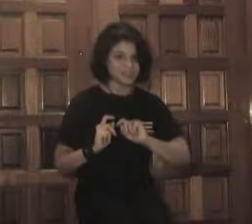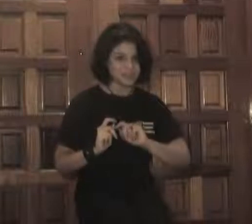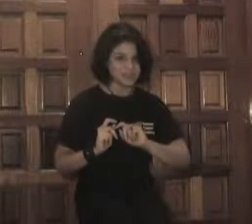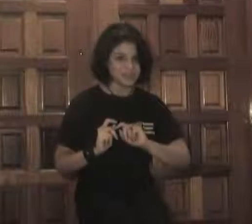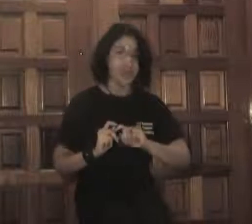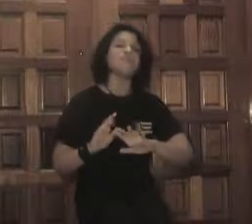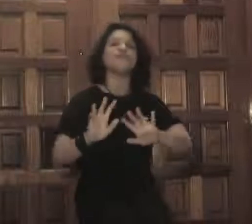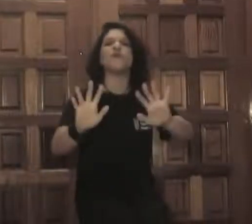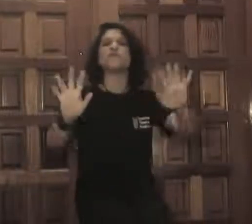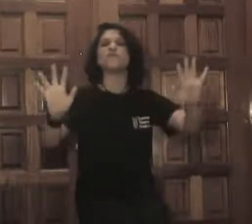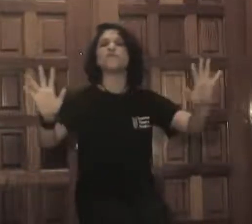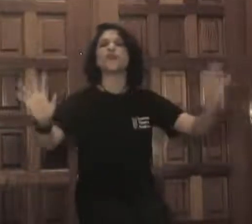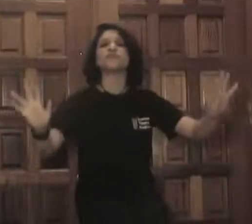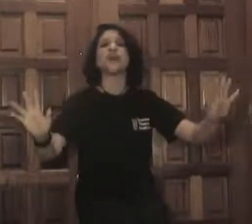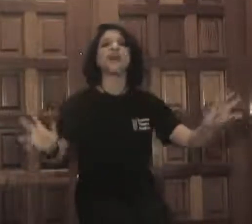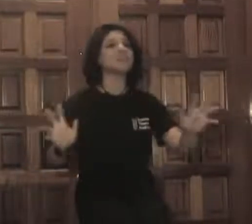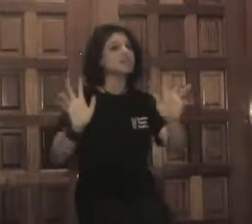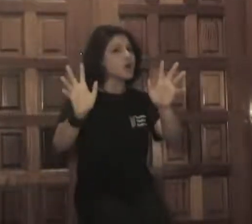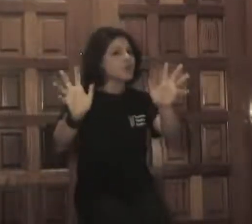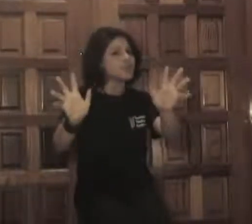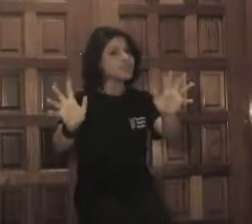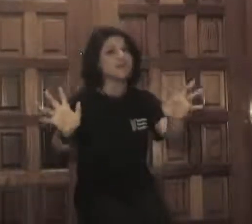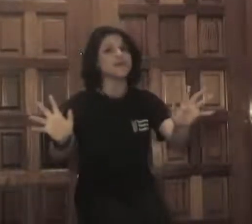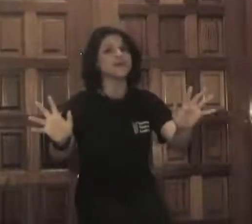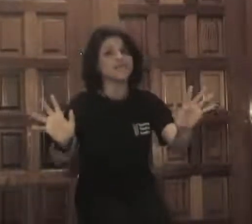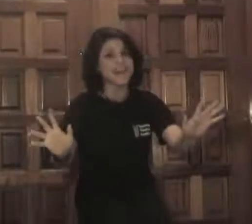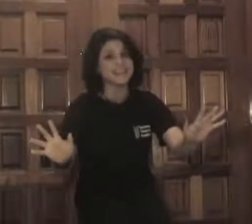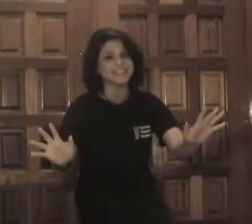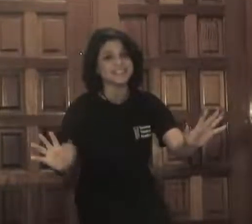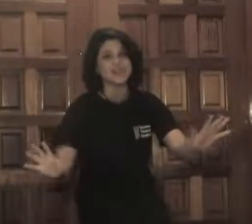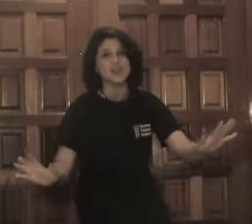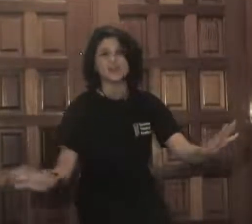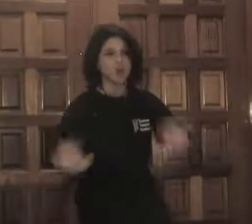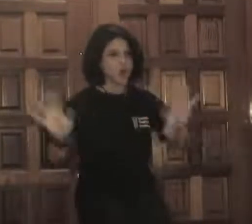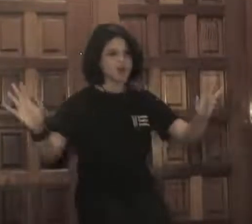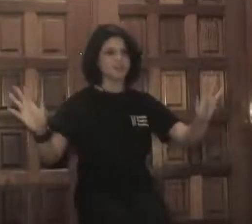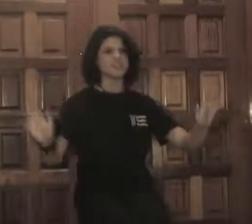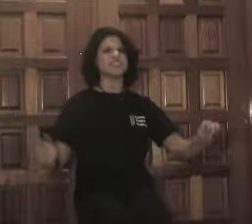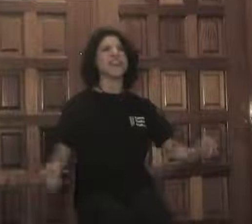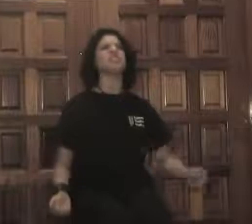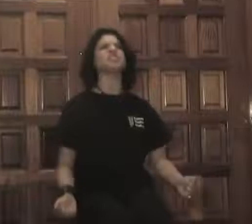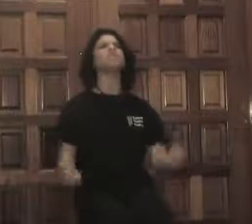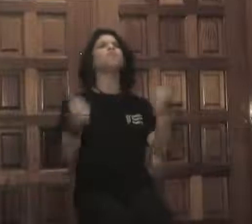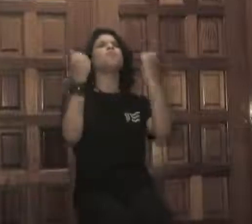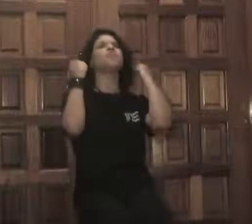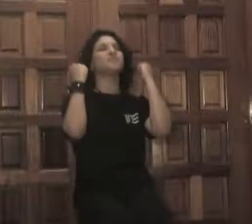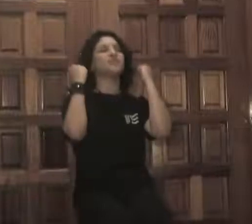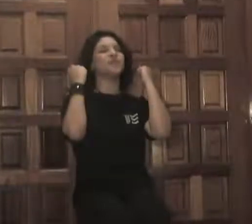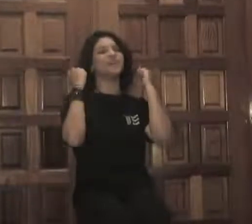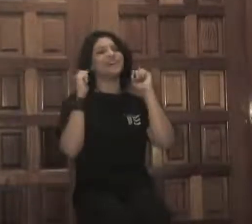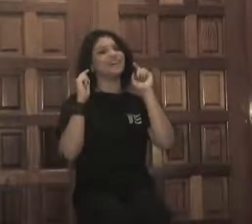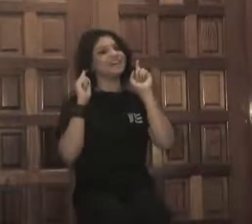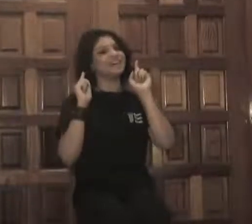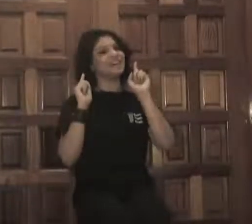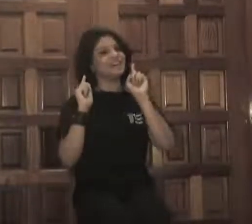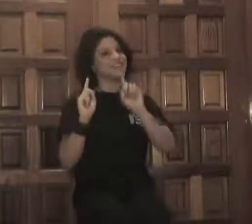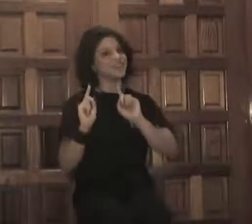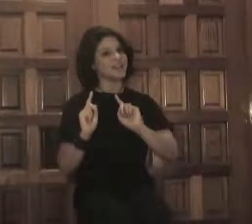That is something to think about. Before any of raise your hands, I know you're thinking about the taste. No matter, the taste is